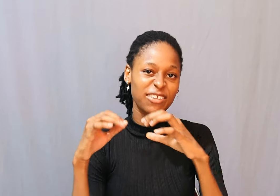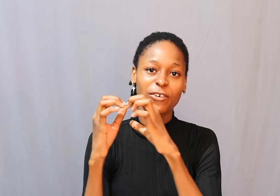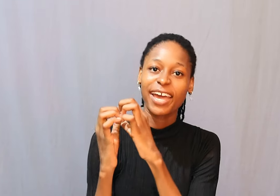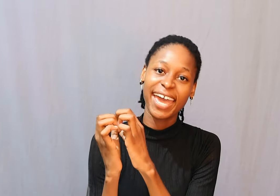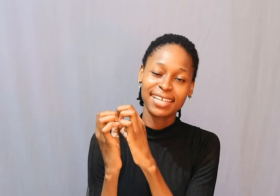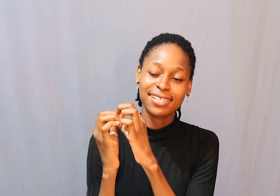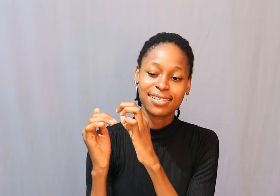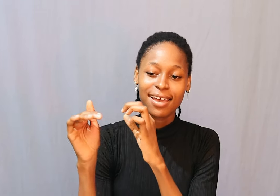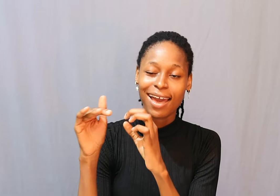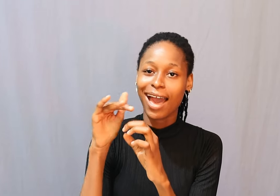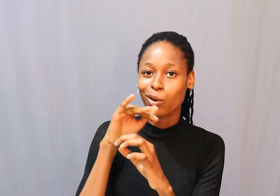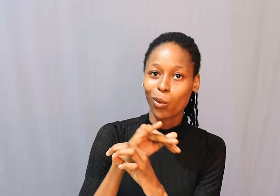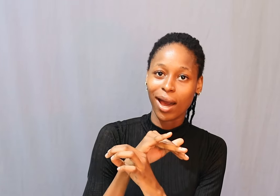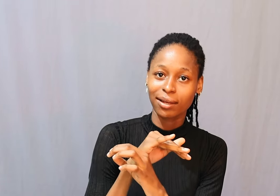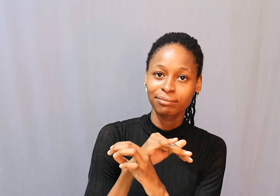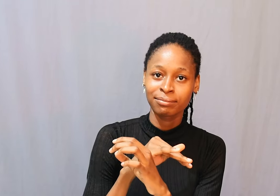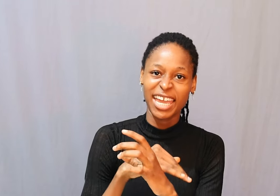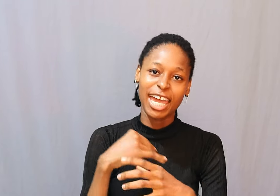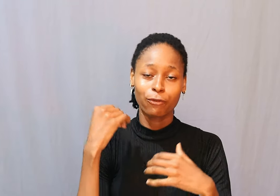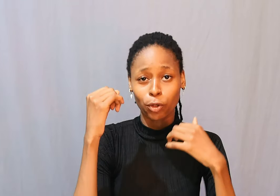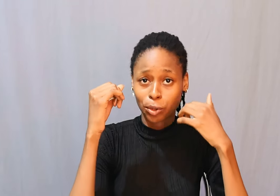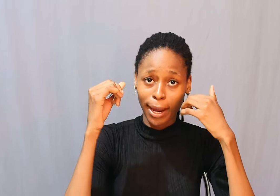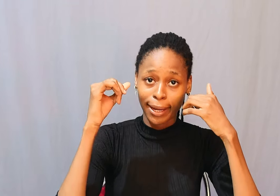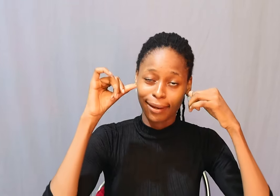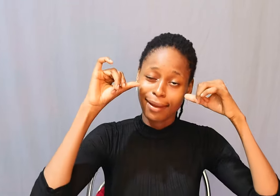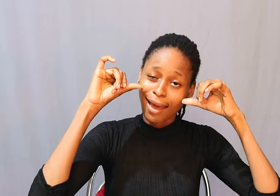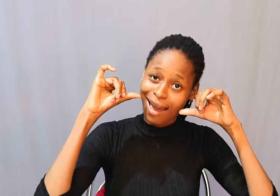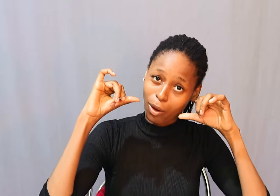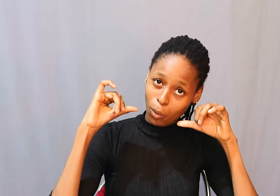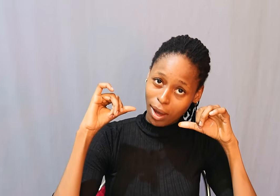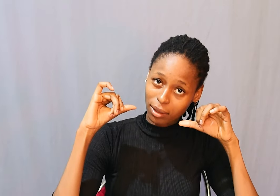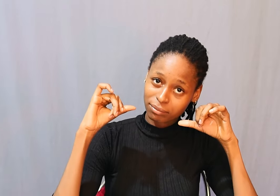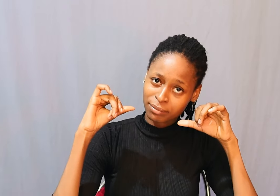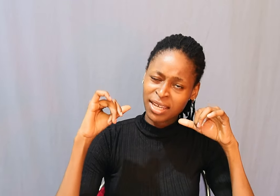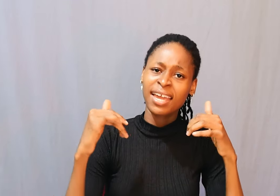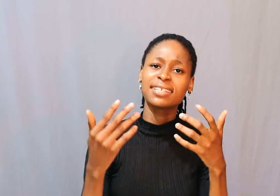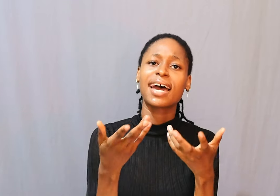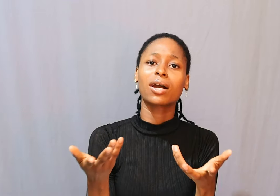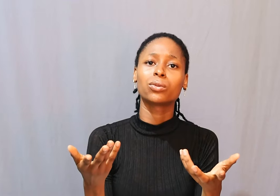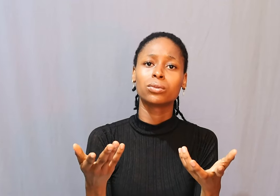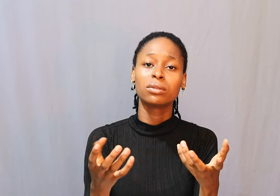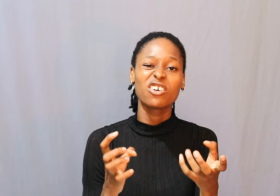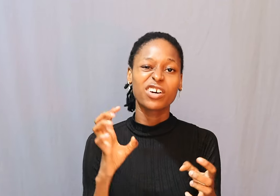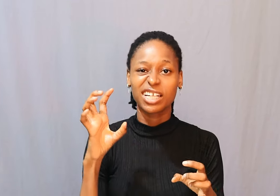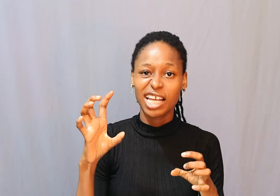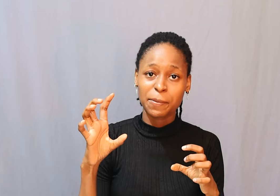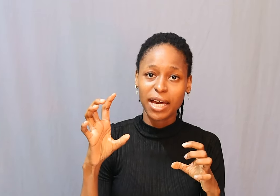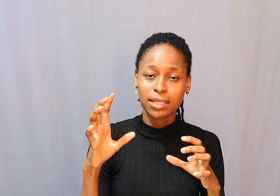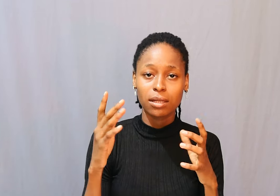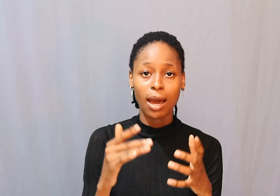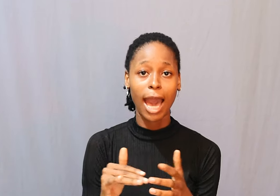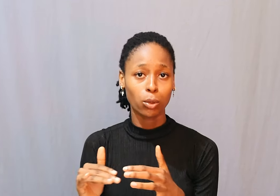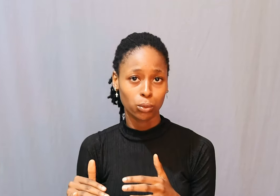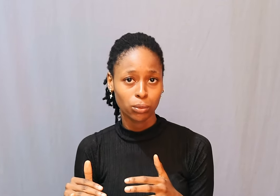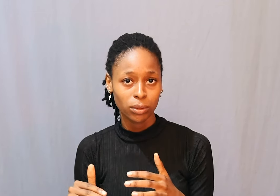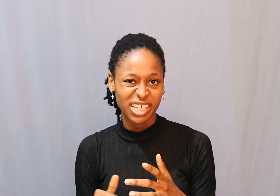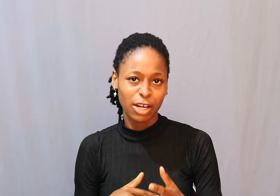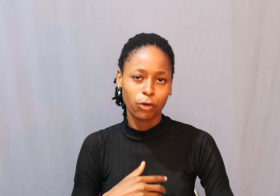For eggs, aqua. And for crying, aqua. And agu, for the leopard, agu. And for